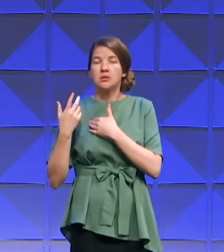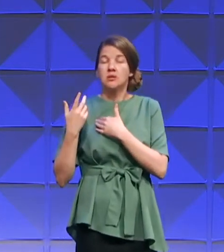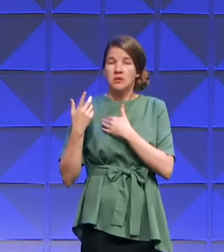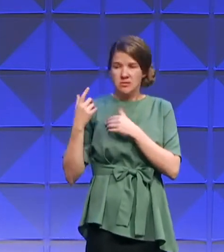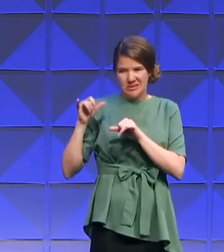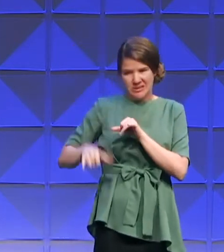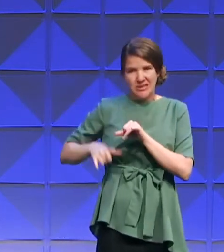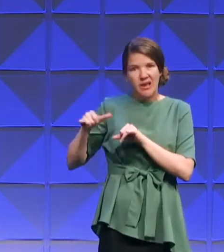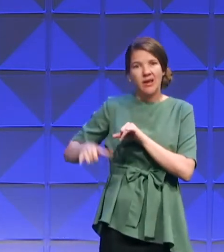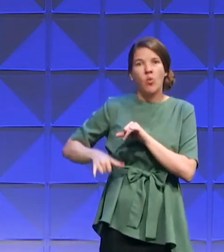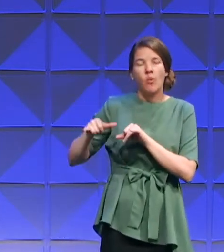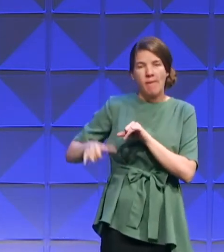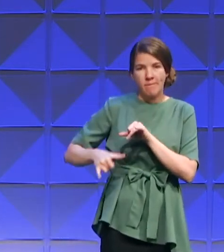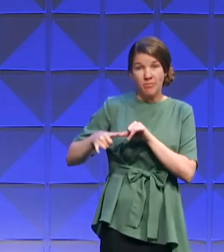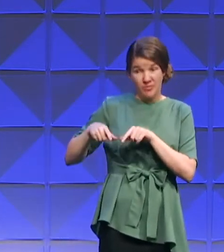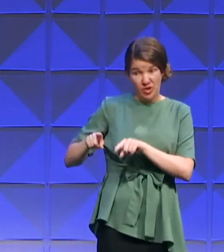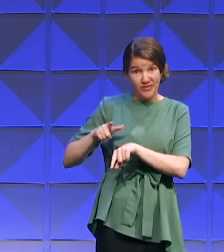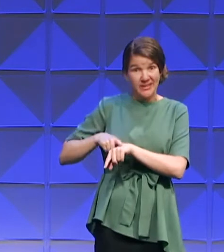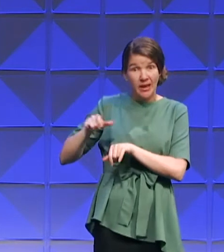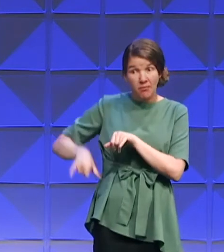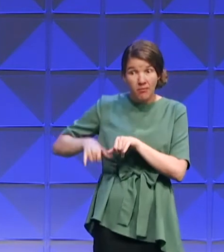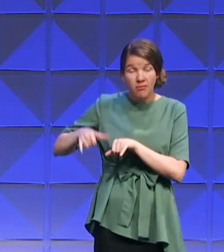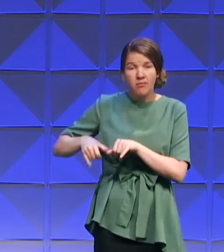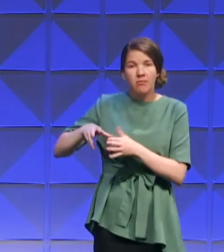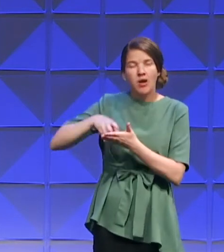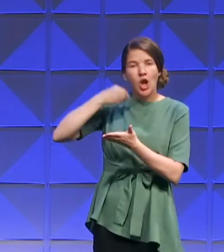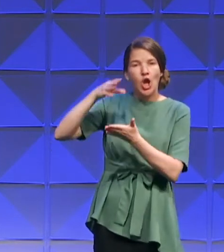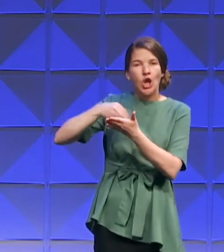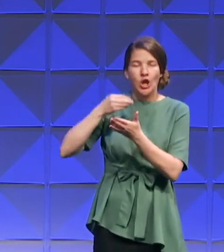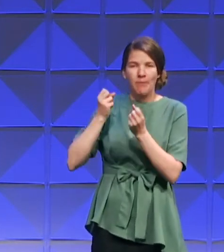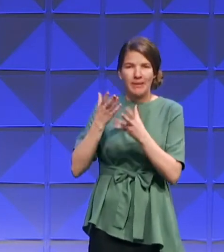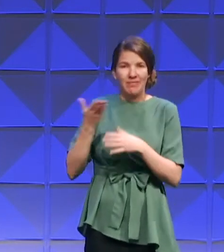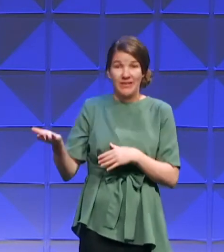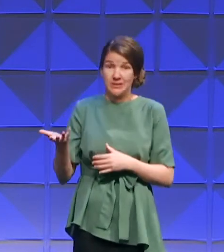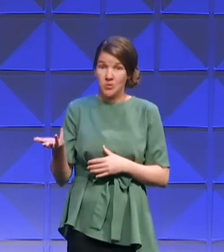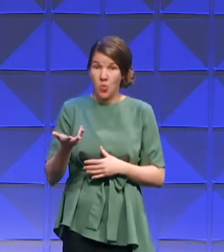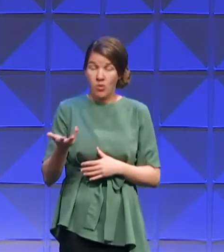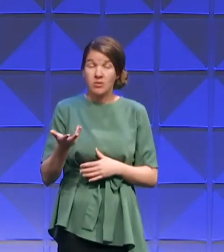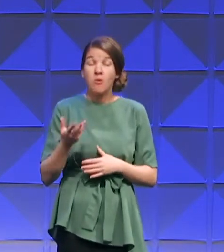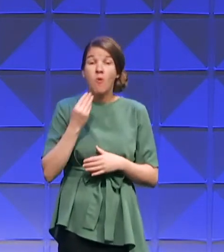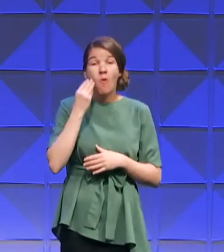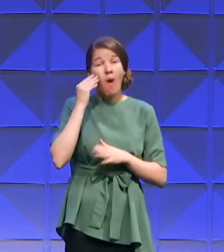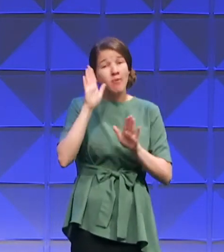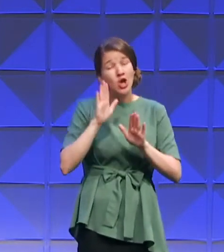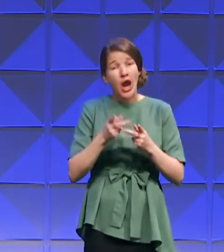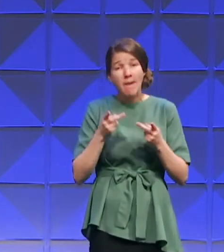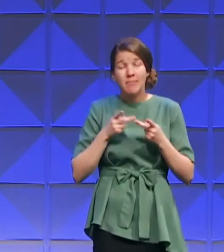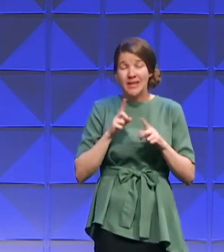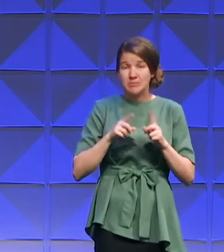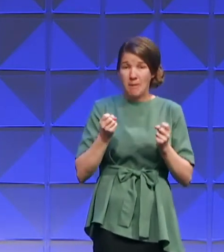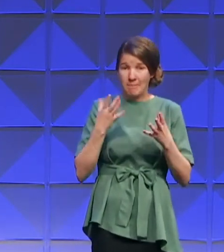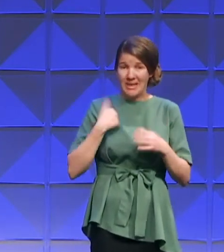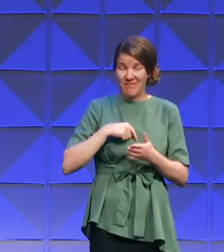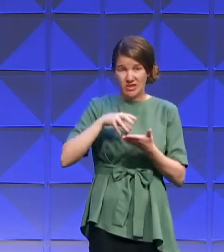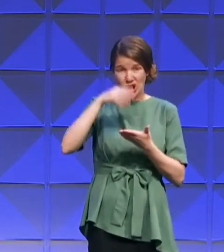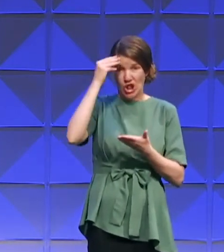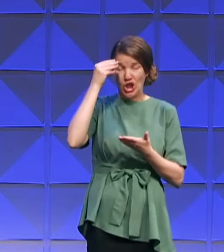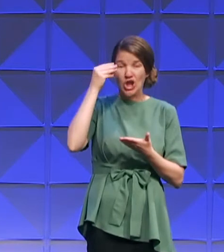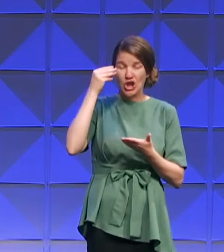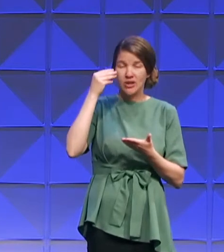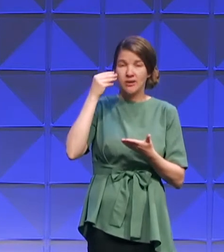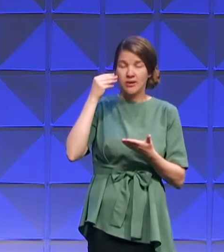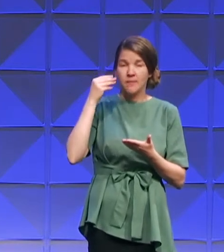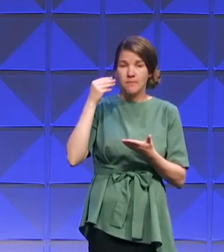out many things during this time. Home is a great place, but many of us have learned that what